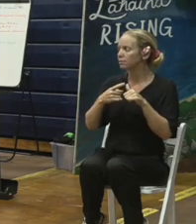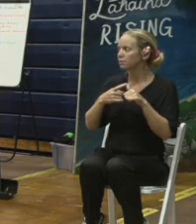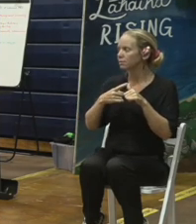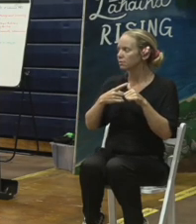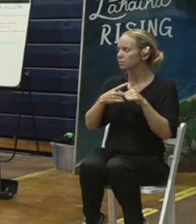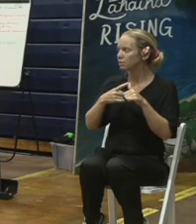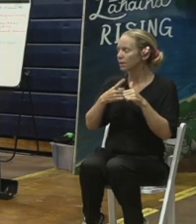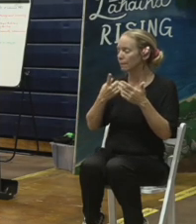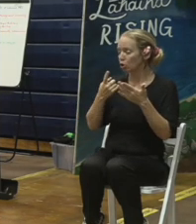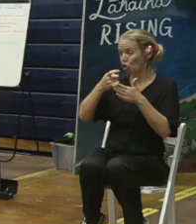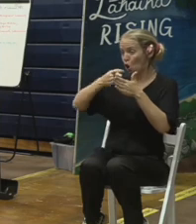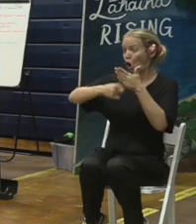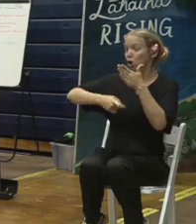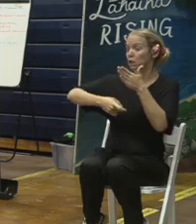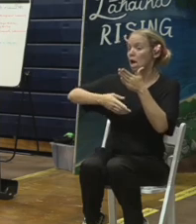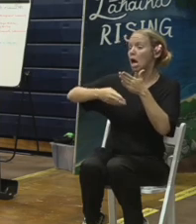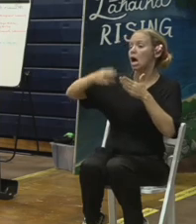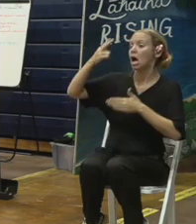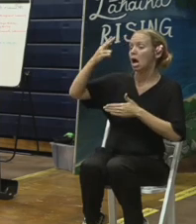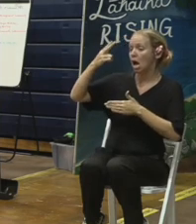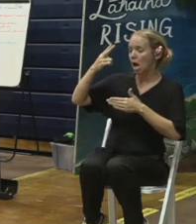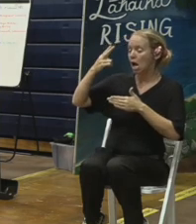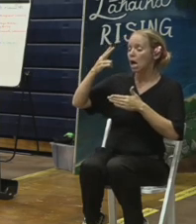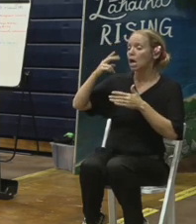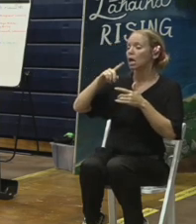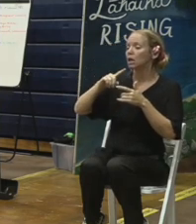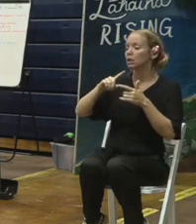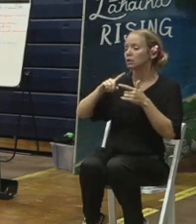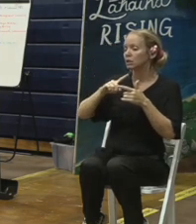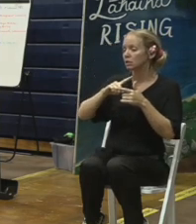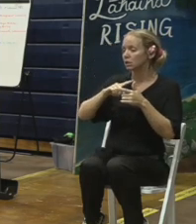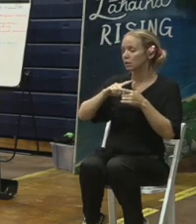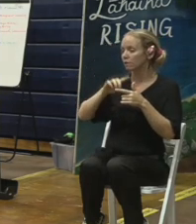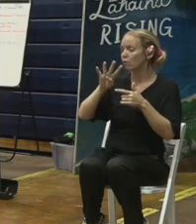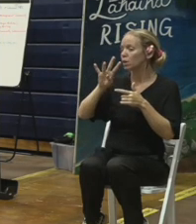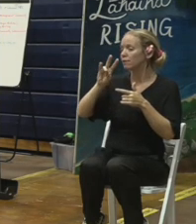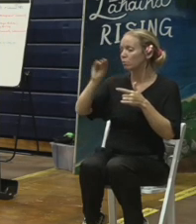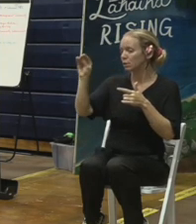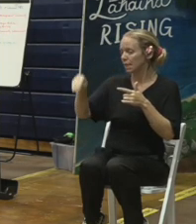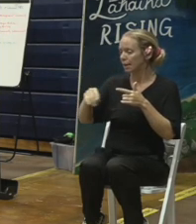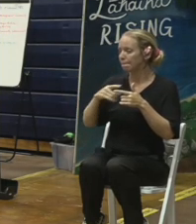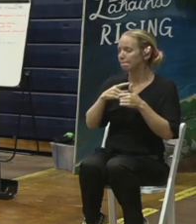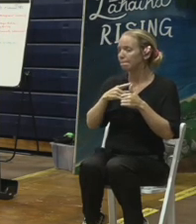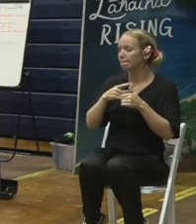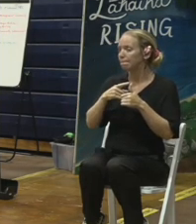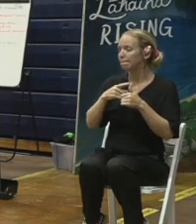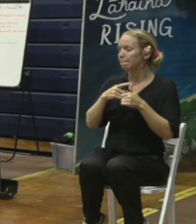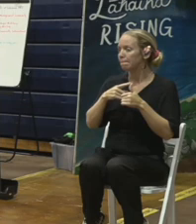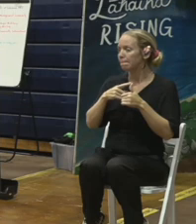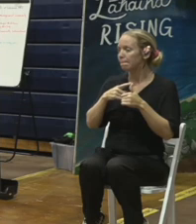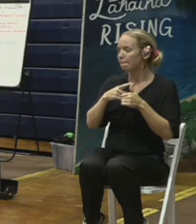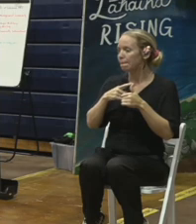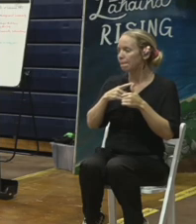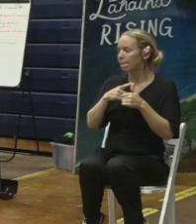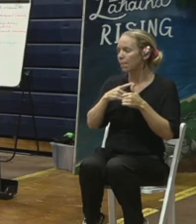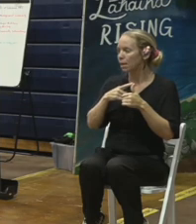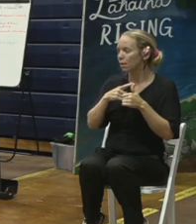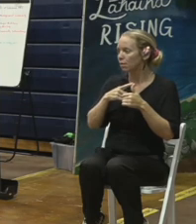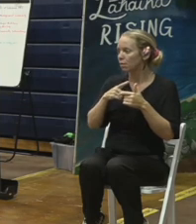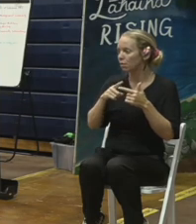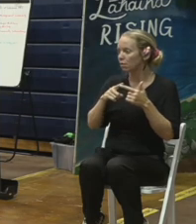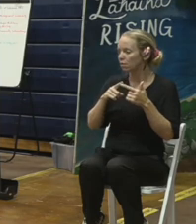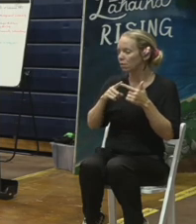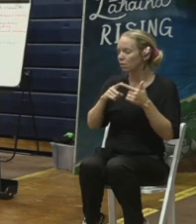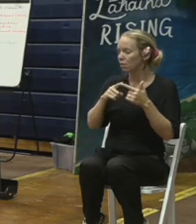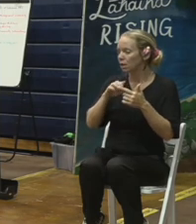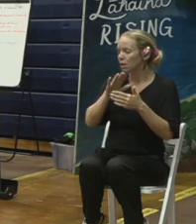costly so people had that in mind 47% of you agreed the Omao Pio landfill which is the central